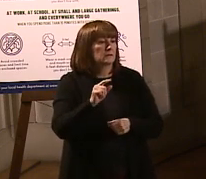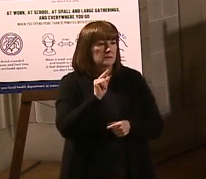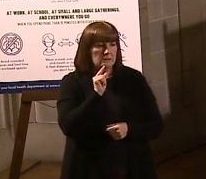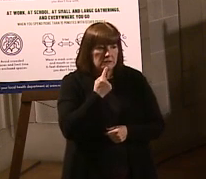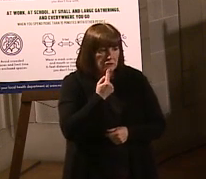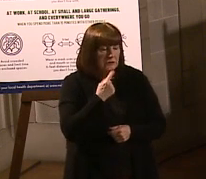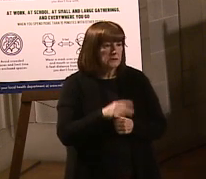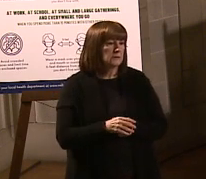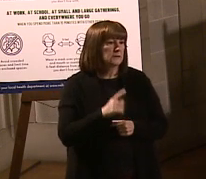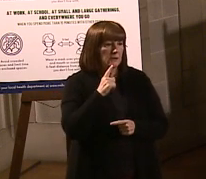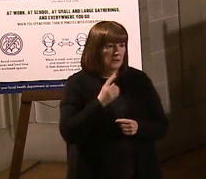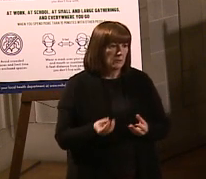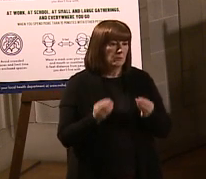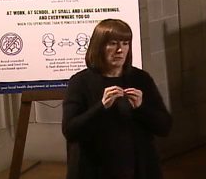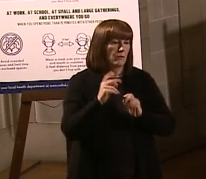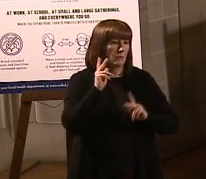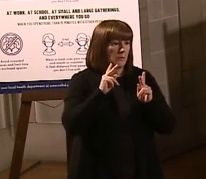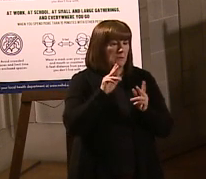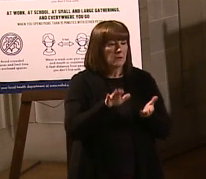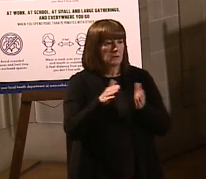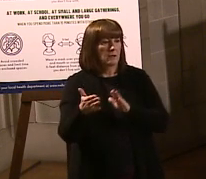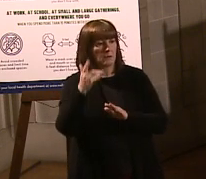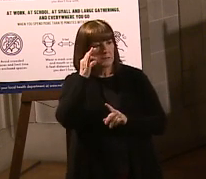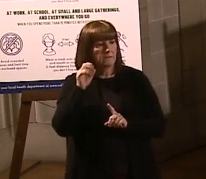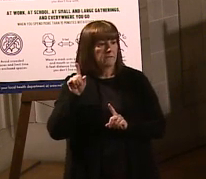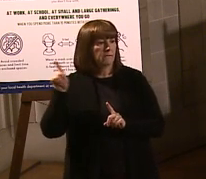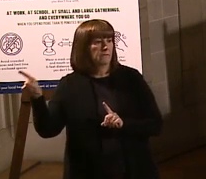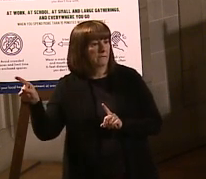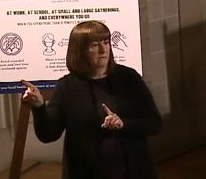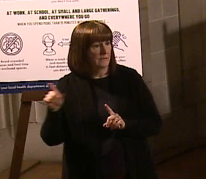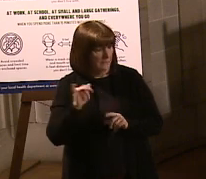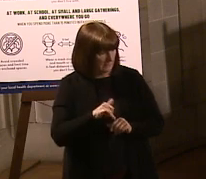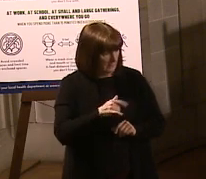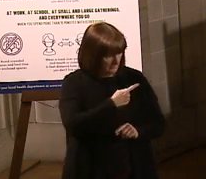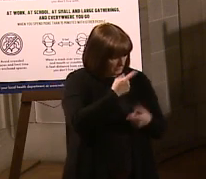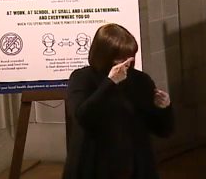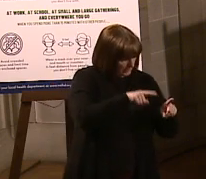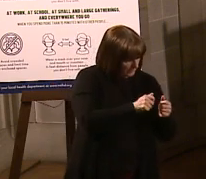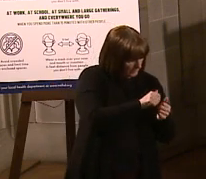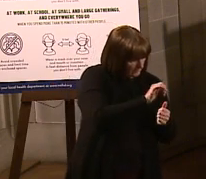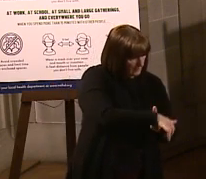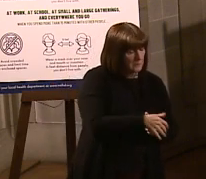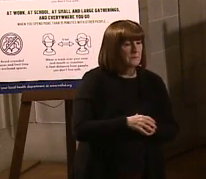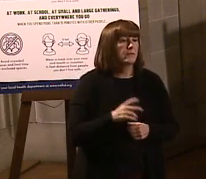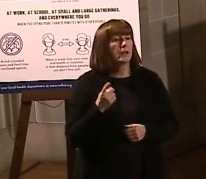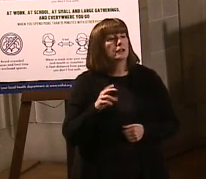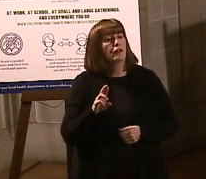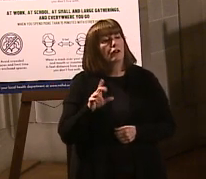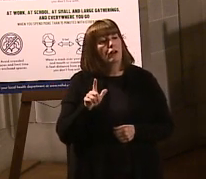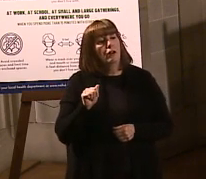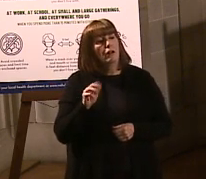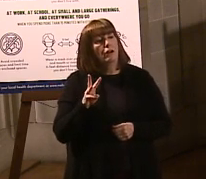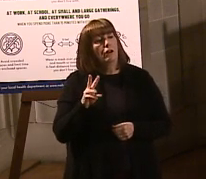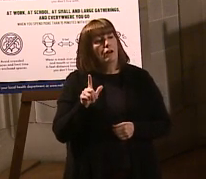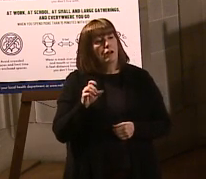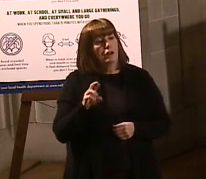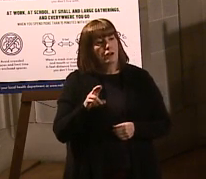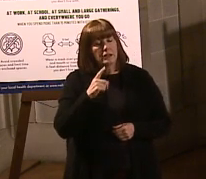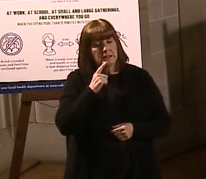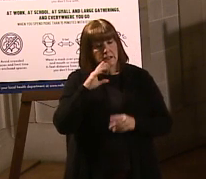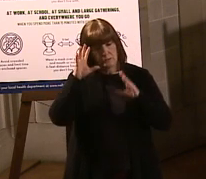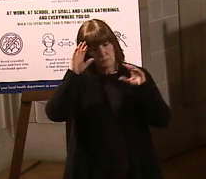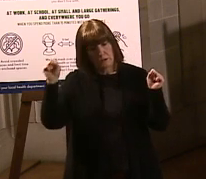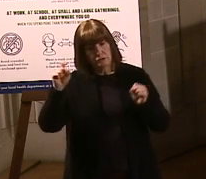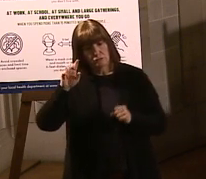He said that more people have died because of that. Do you agree with that? So Dr. Lawler said that President